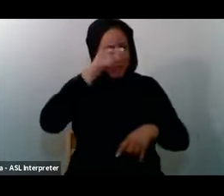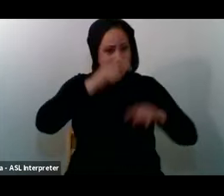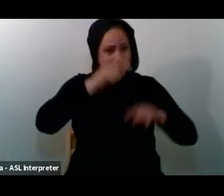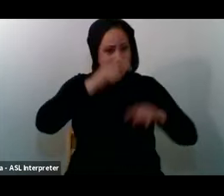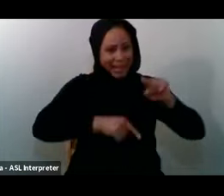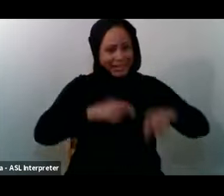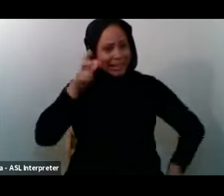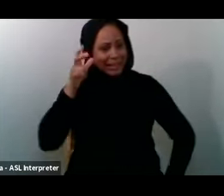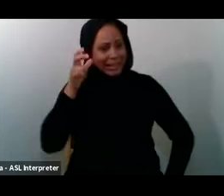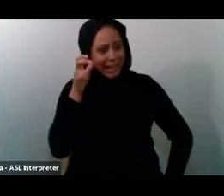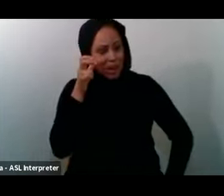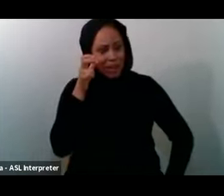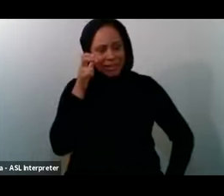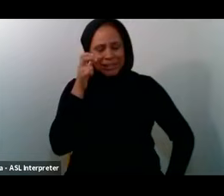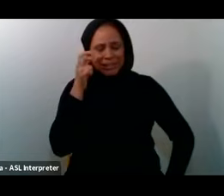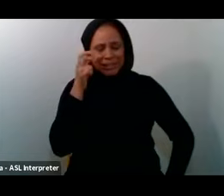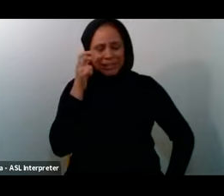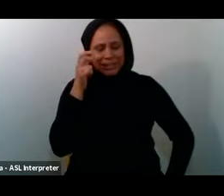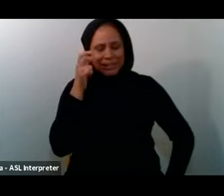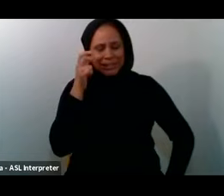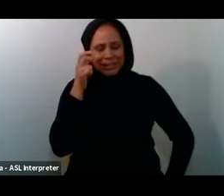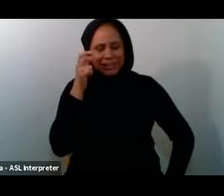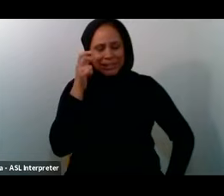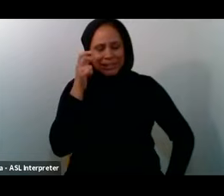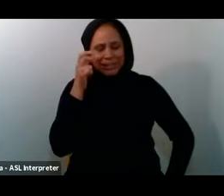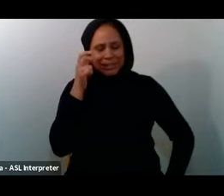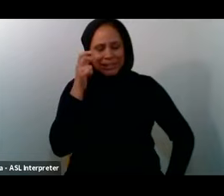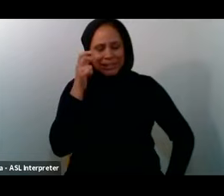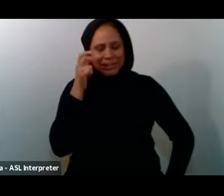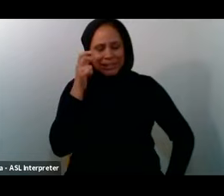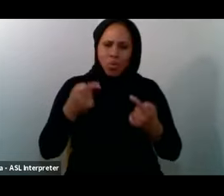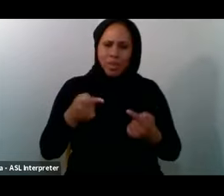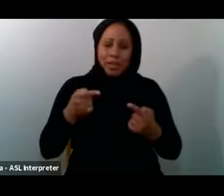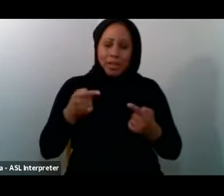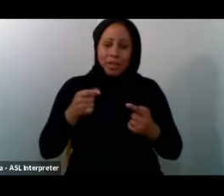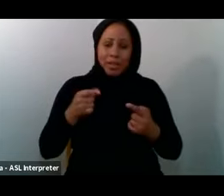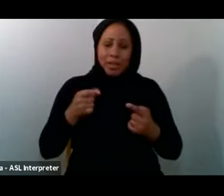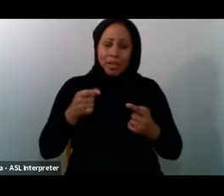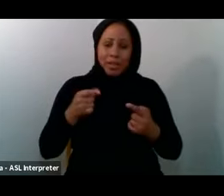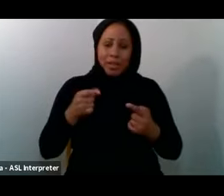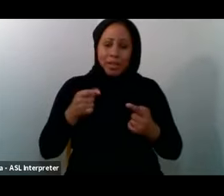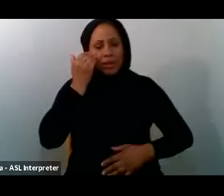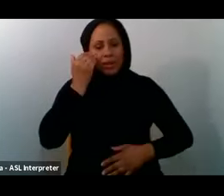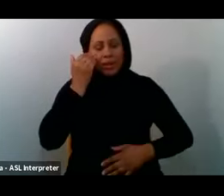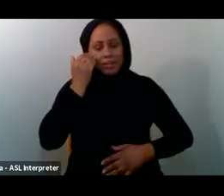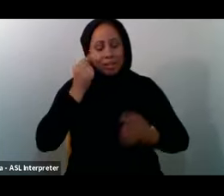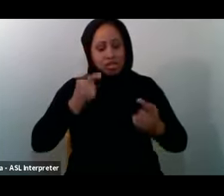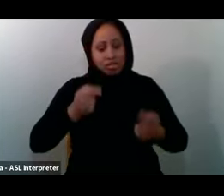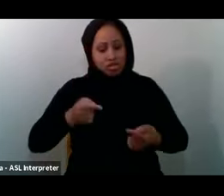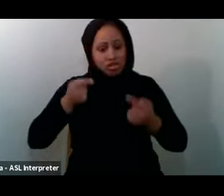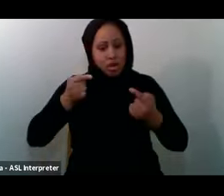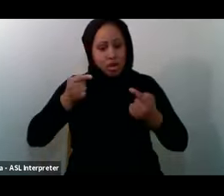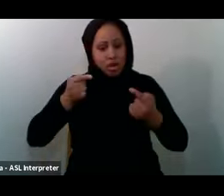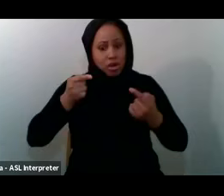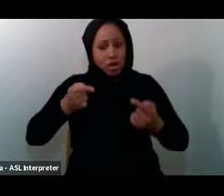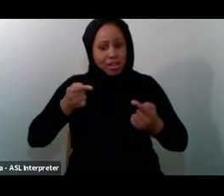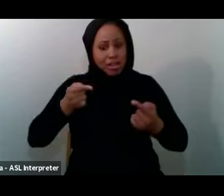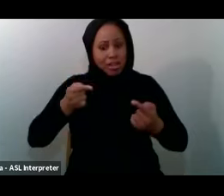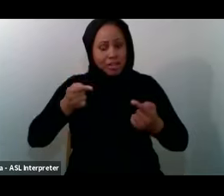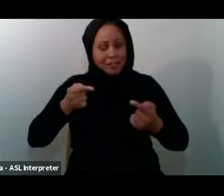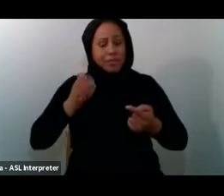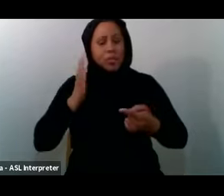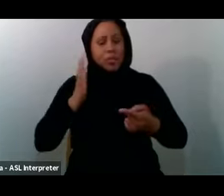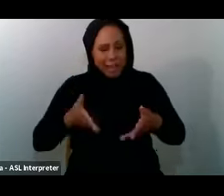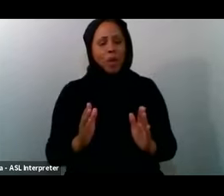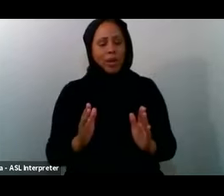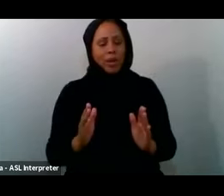Really You know I struggle With But I Know that This struggle Will allow Him to You know Not only